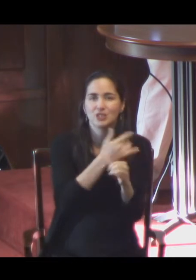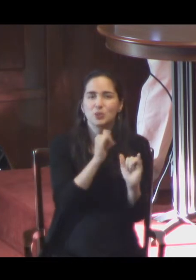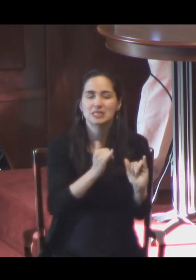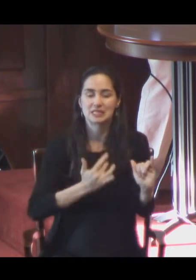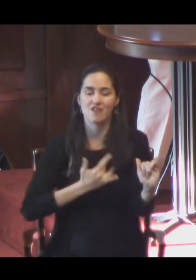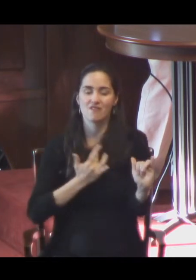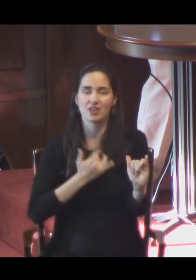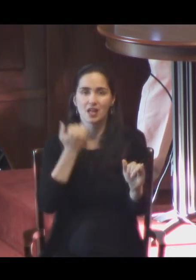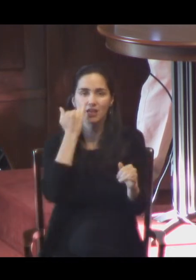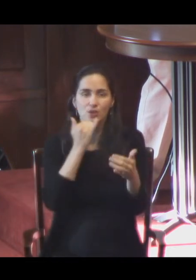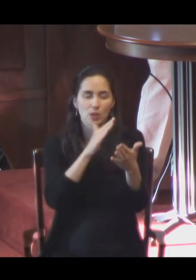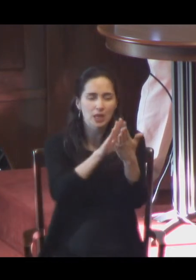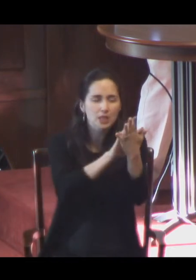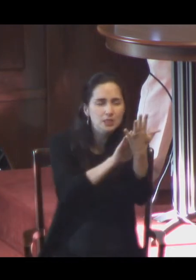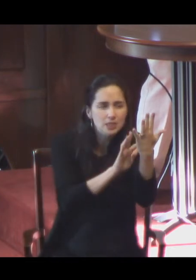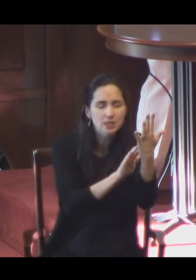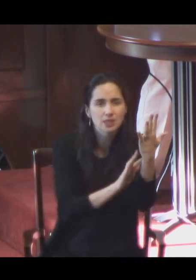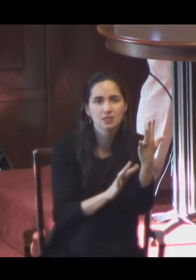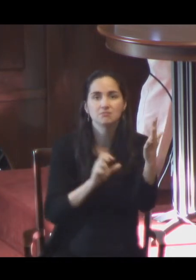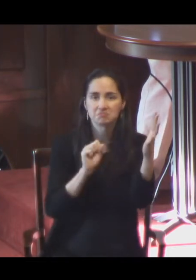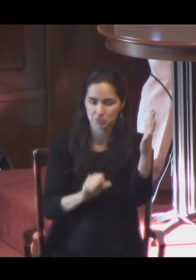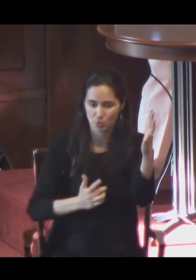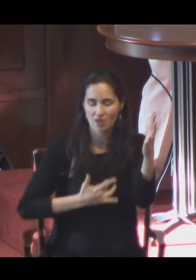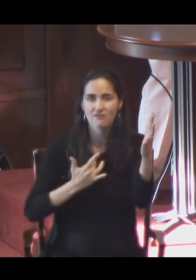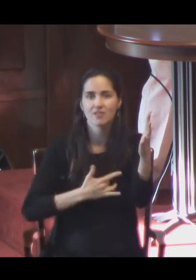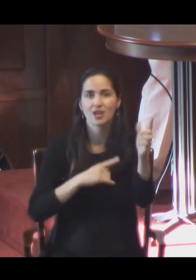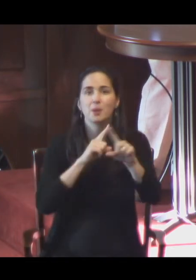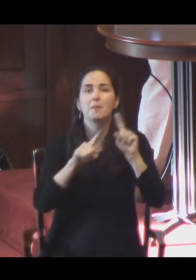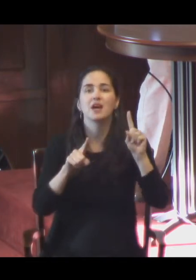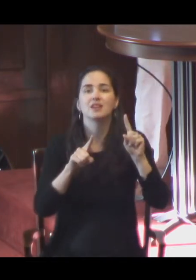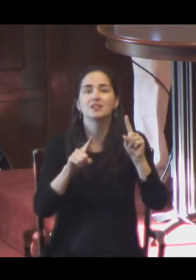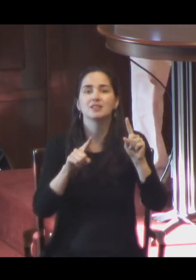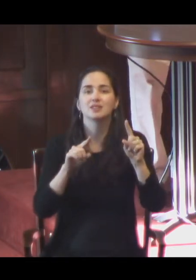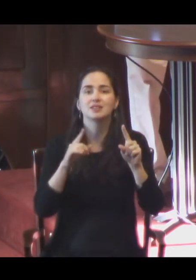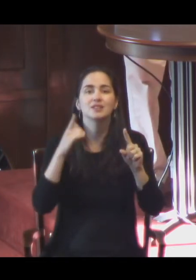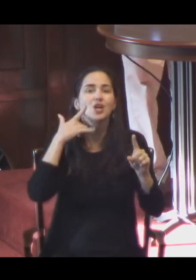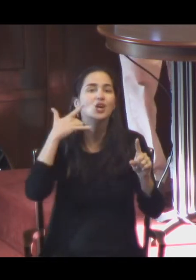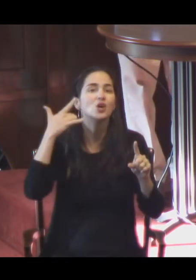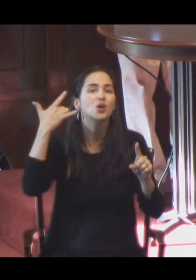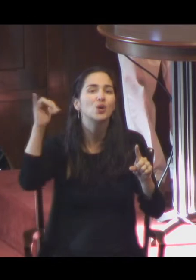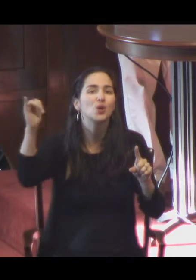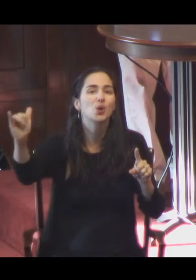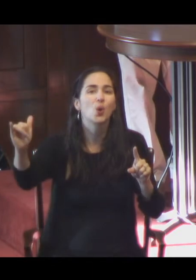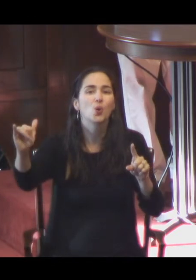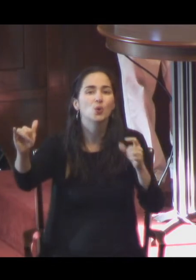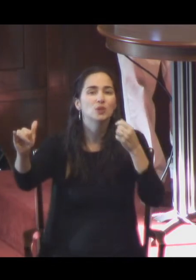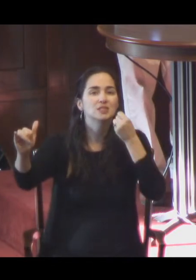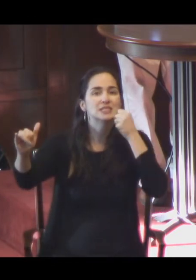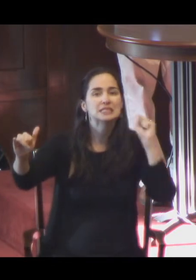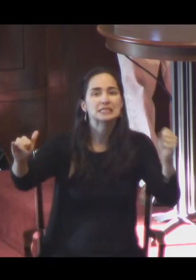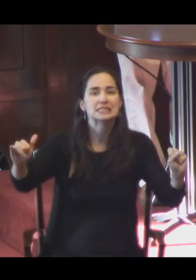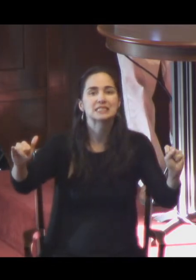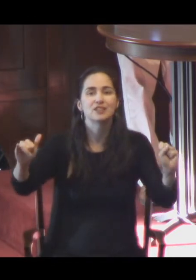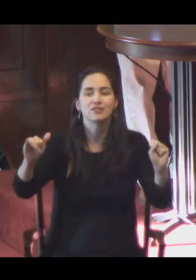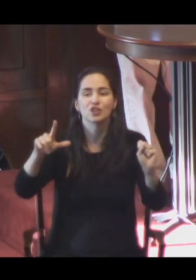children are. But they're covered with leaves, gold leaves, silver leaves. This was spring.